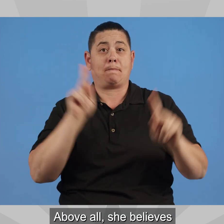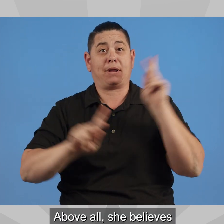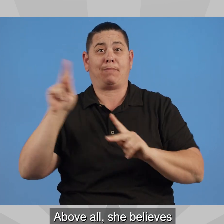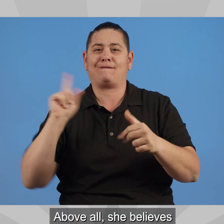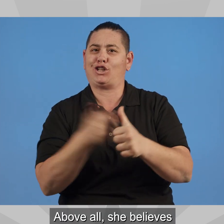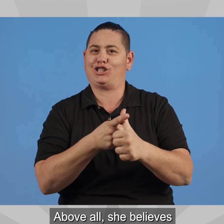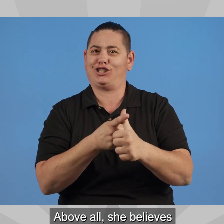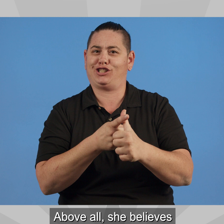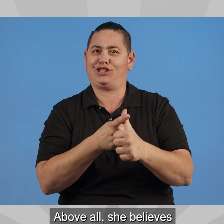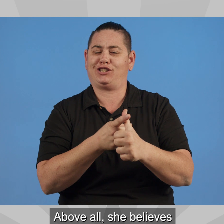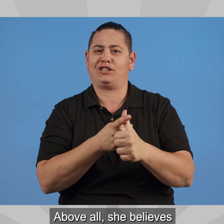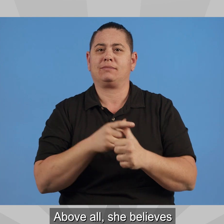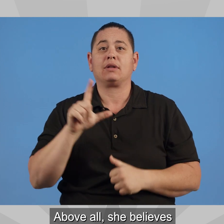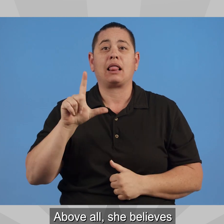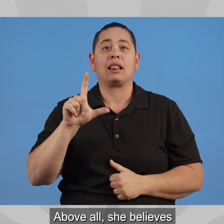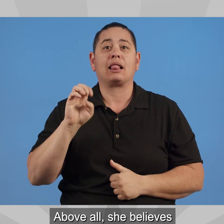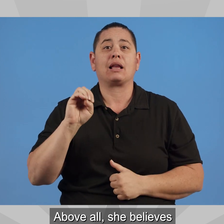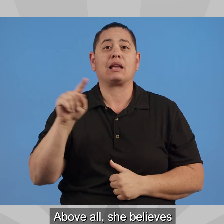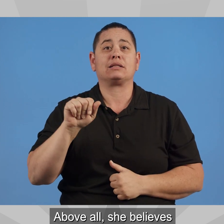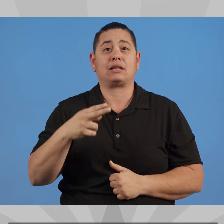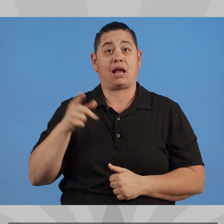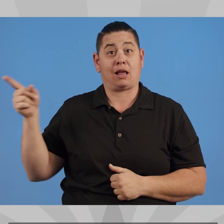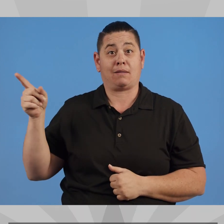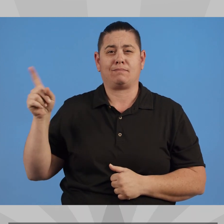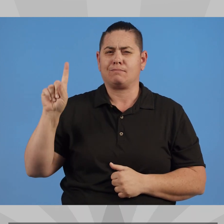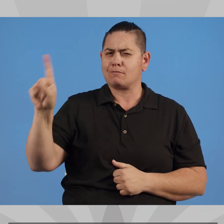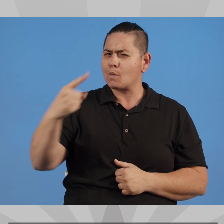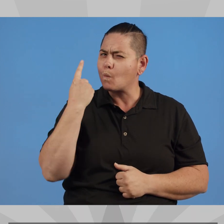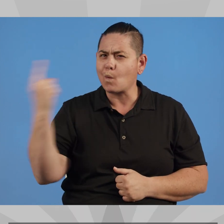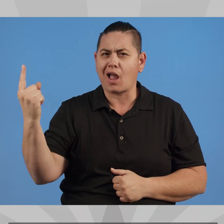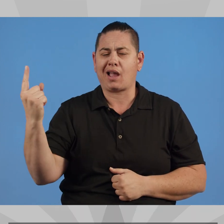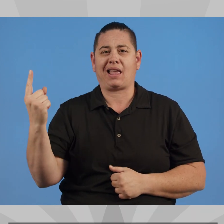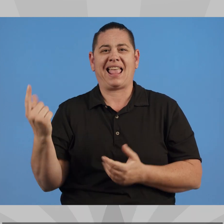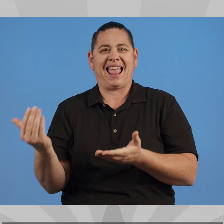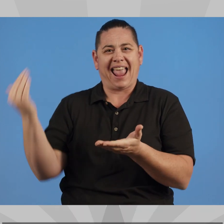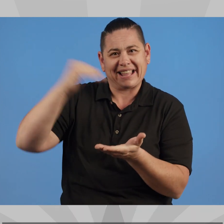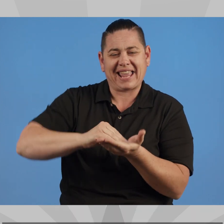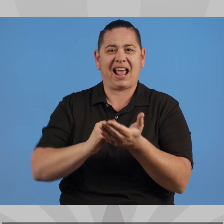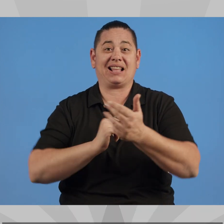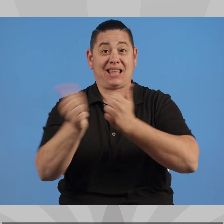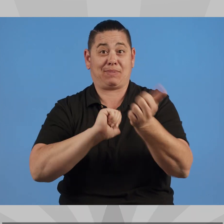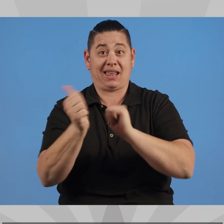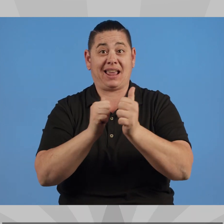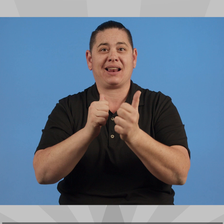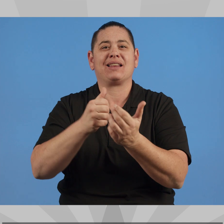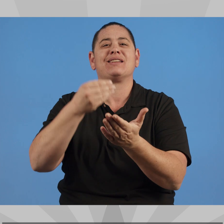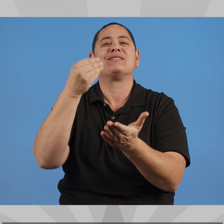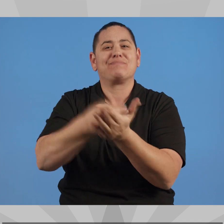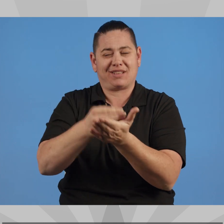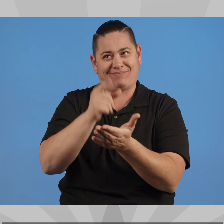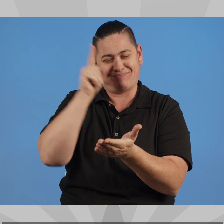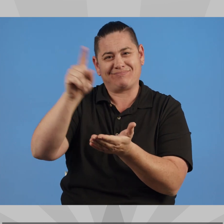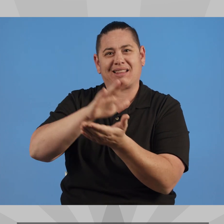believes in putting people first. Lisa believes special interest groups are making a mockery of our Constitution.